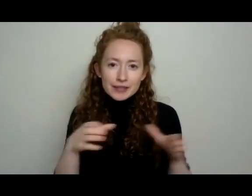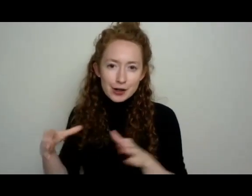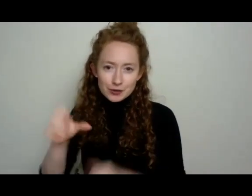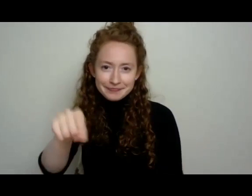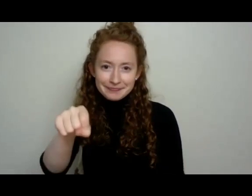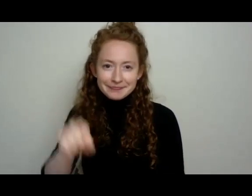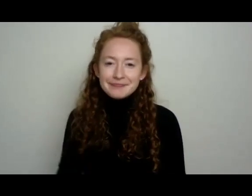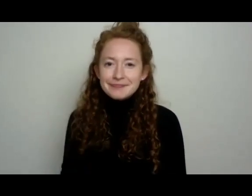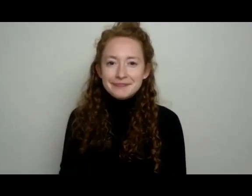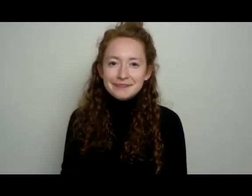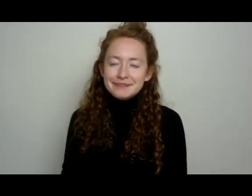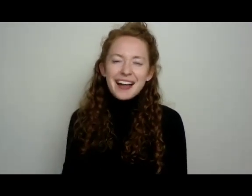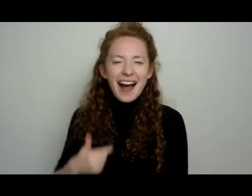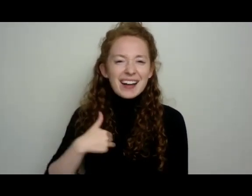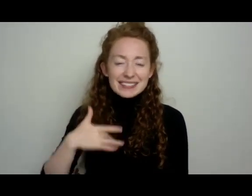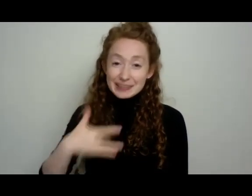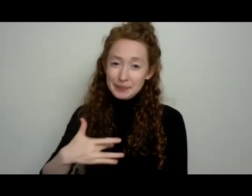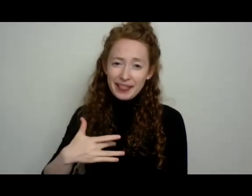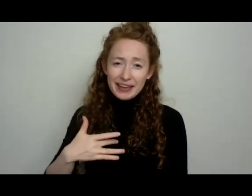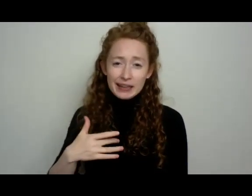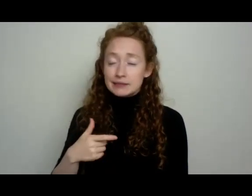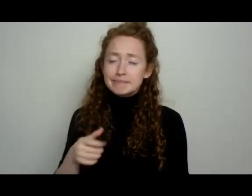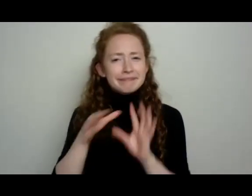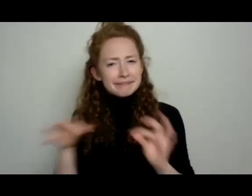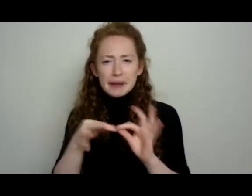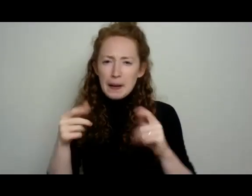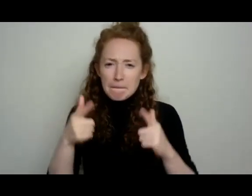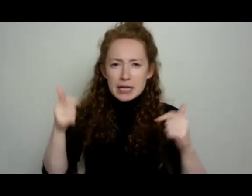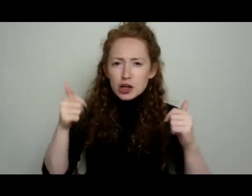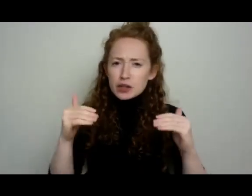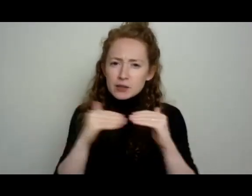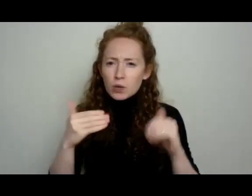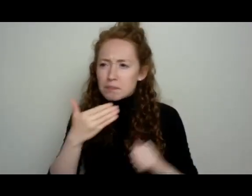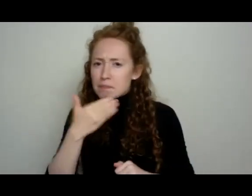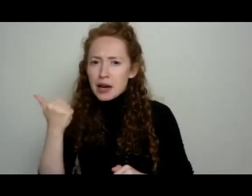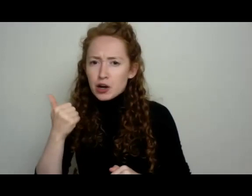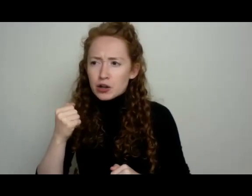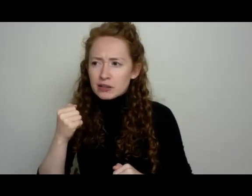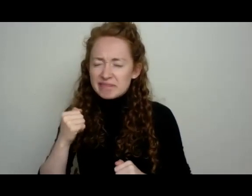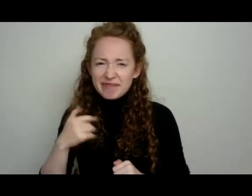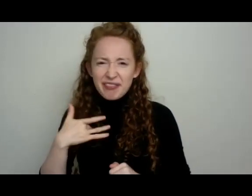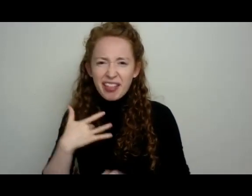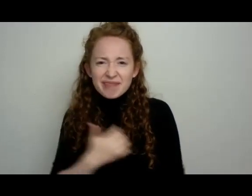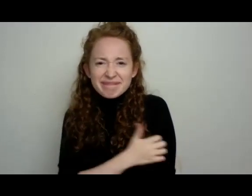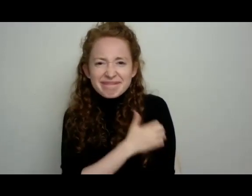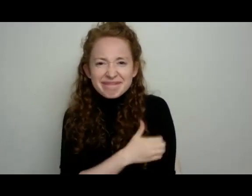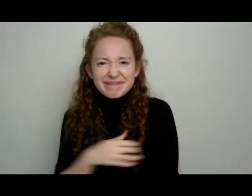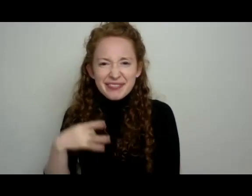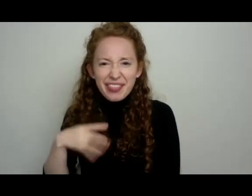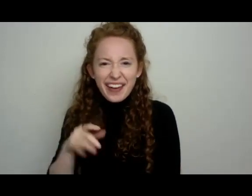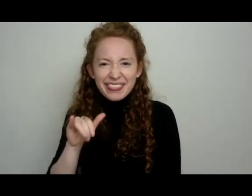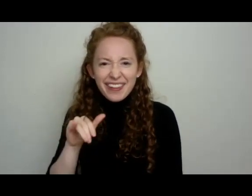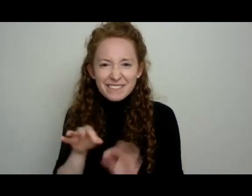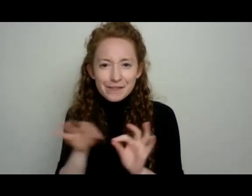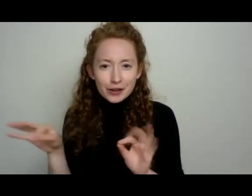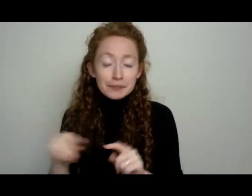No, it's not. But it is in container gardening. So if you have a 15 gallon container, use that.